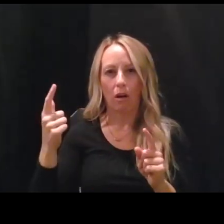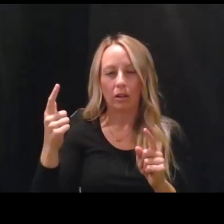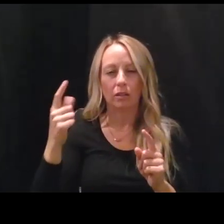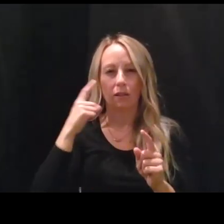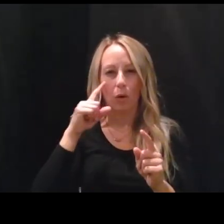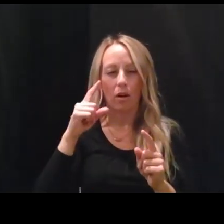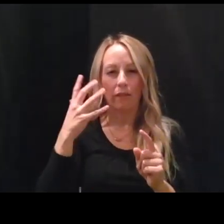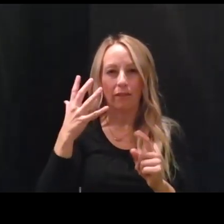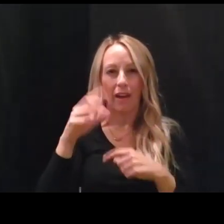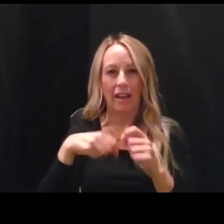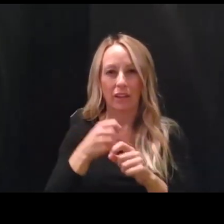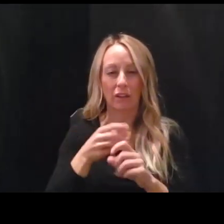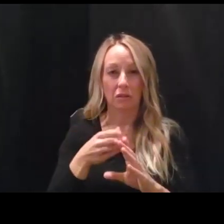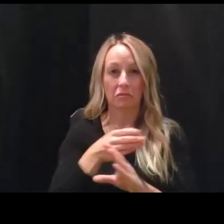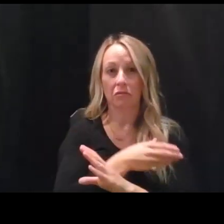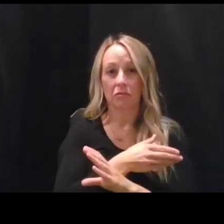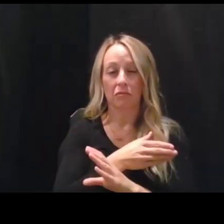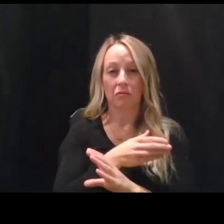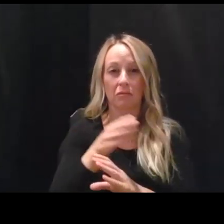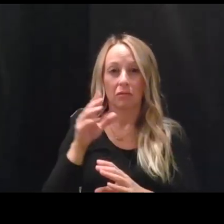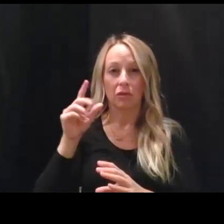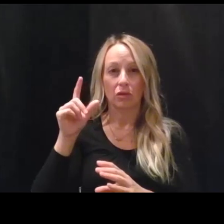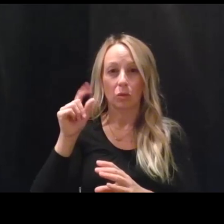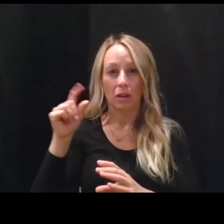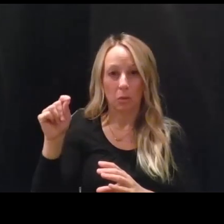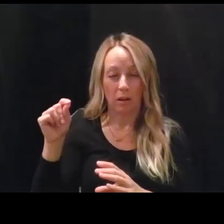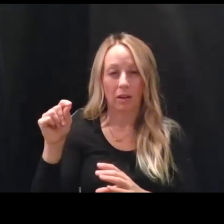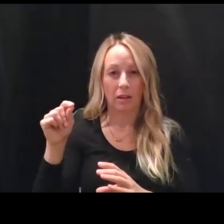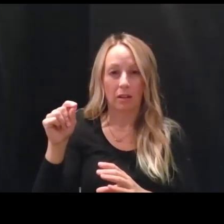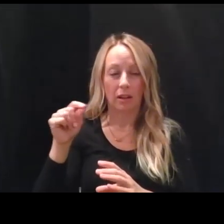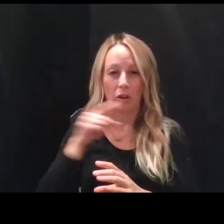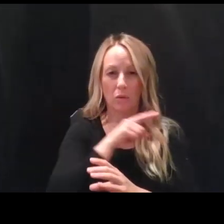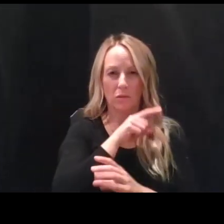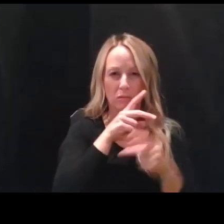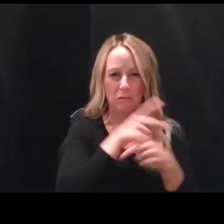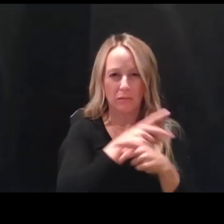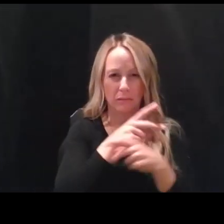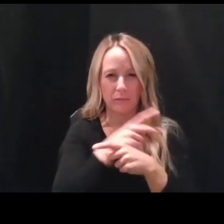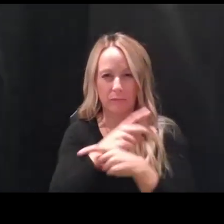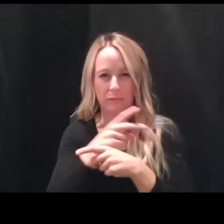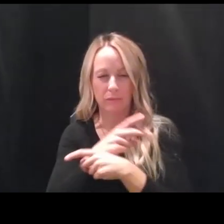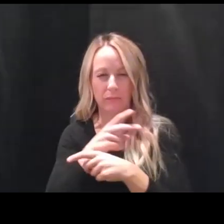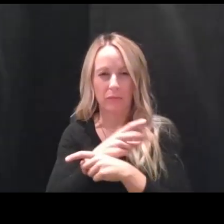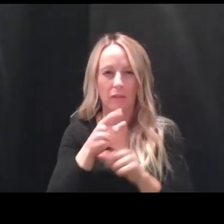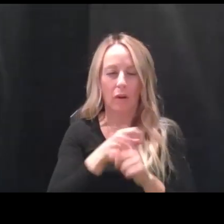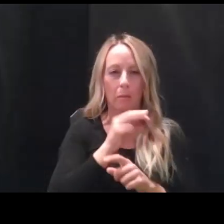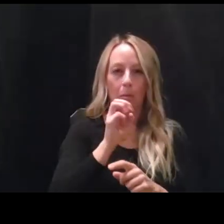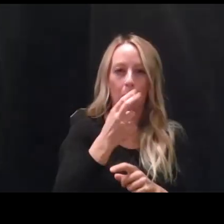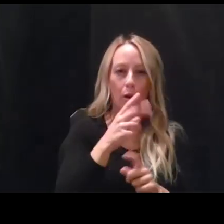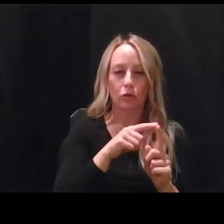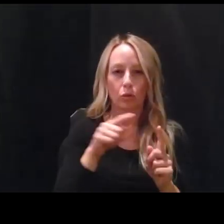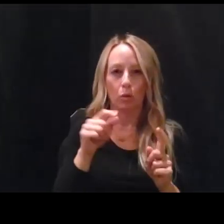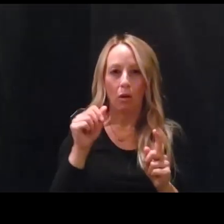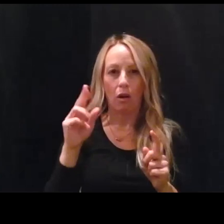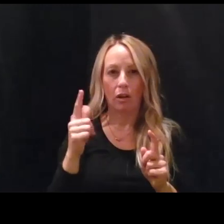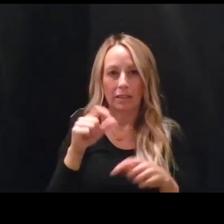to 2020. And you look at the deaths from March through August this year,